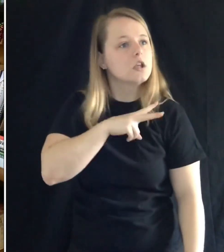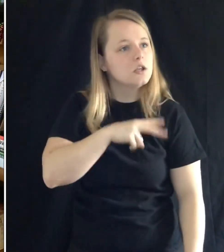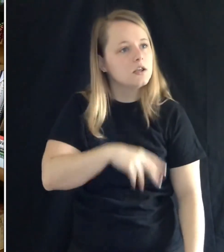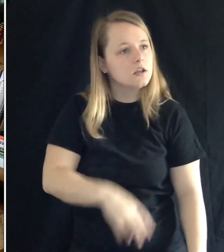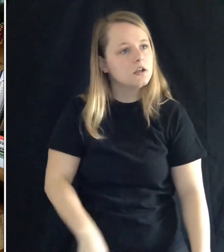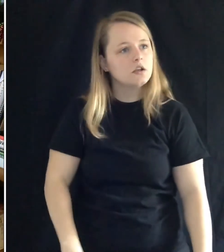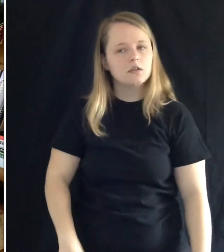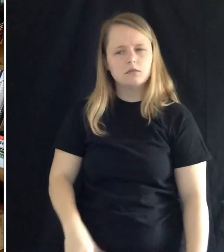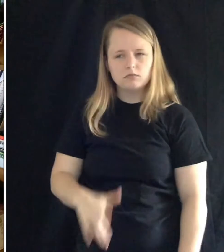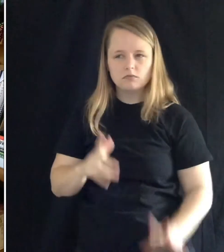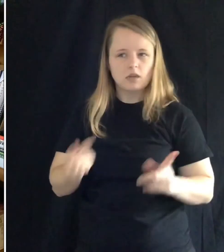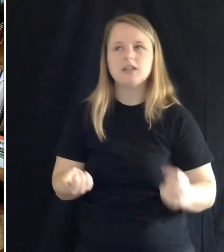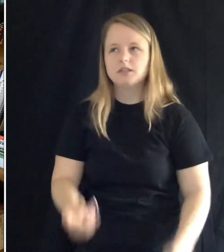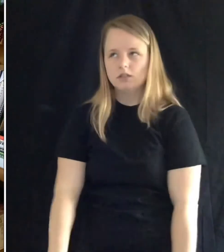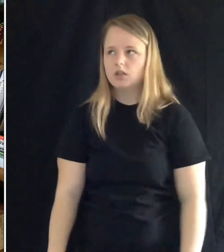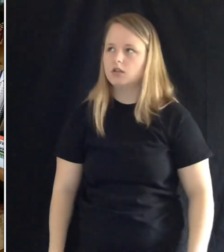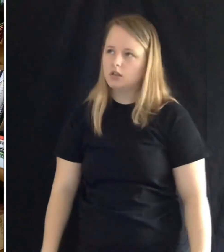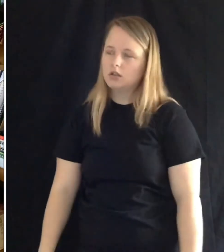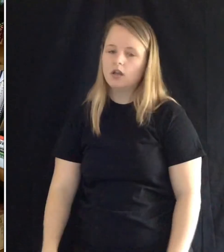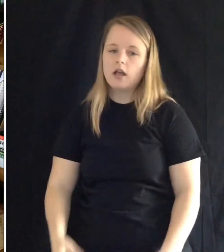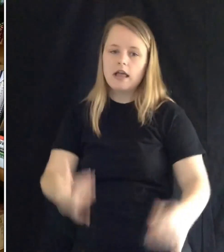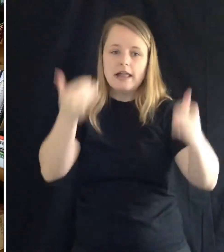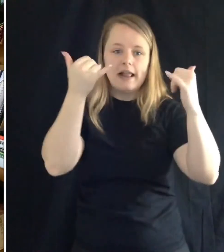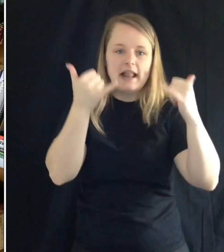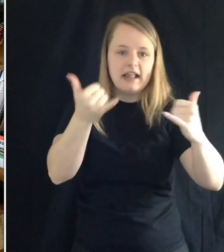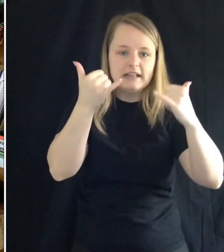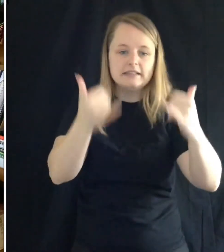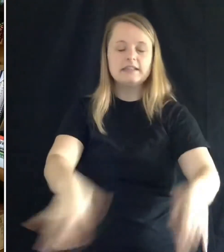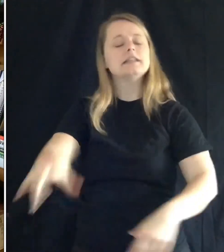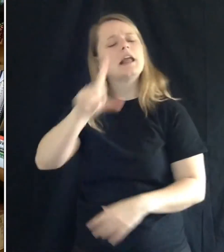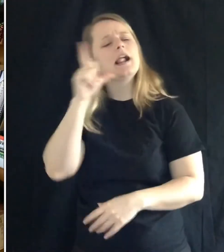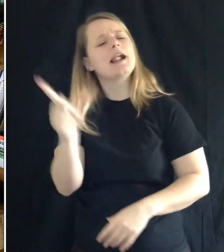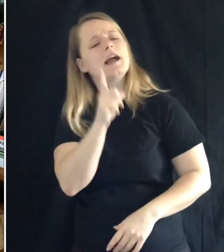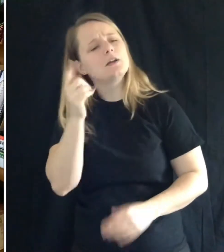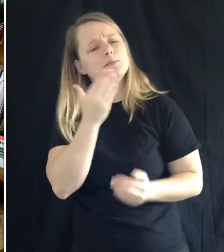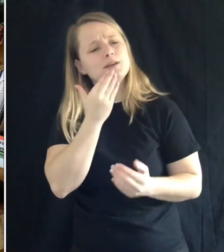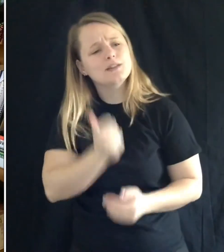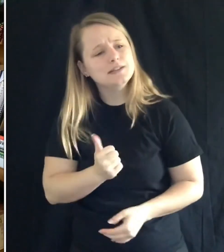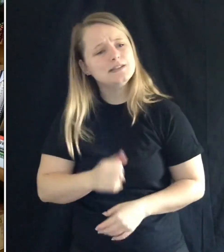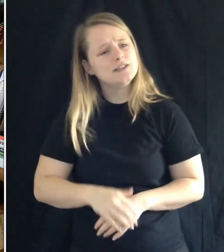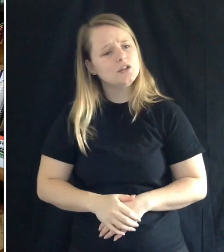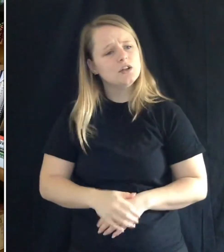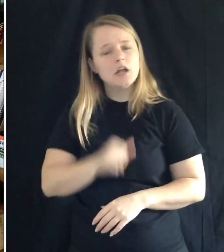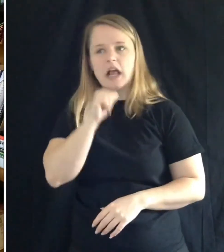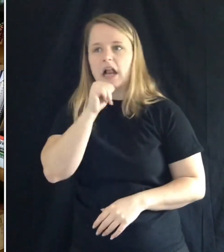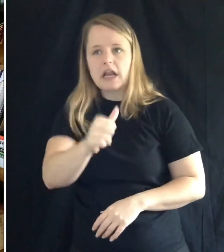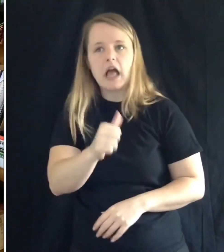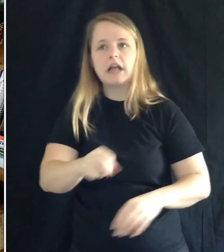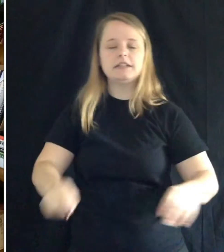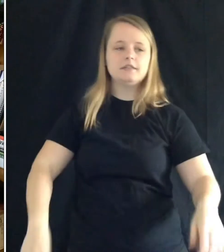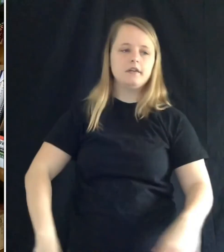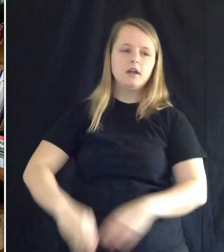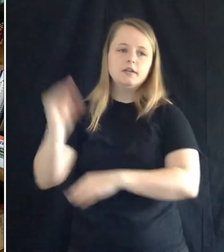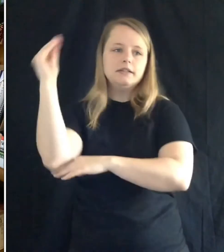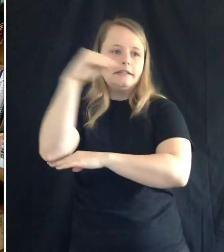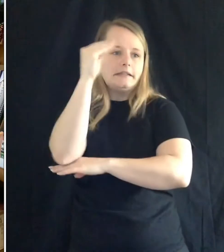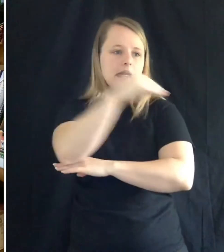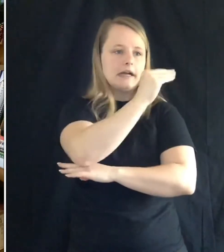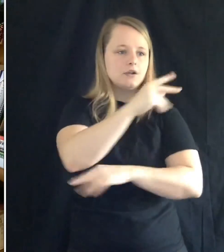What? This is a library, dear. Not a dinosaur park.